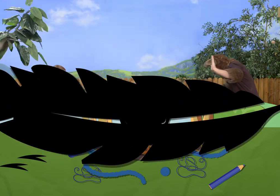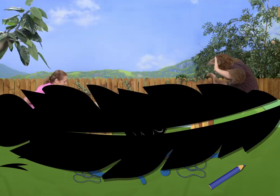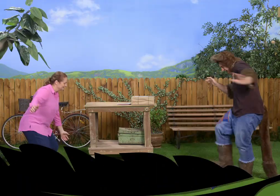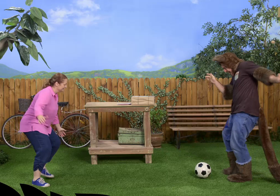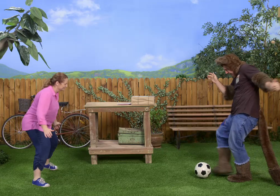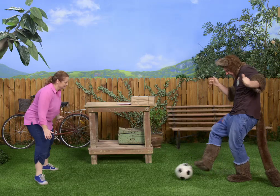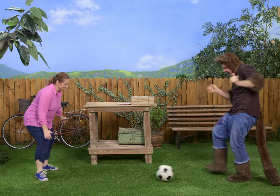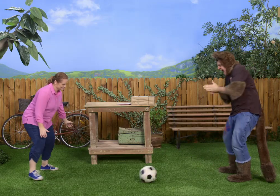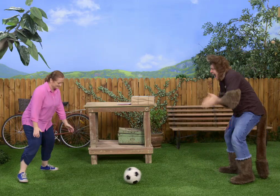Ha.